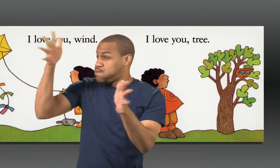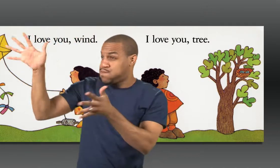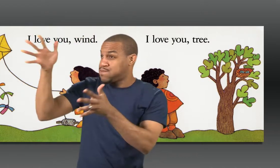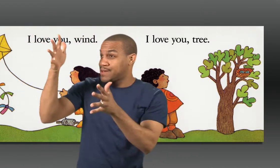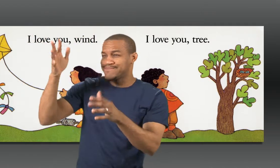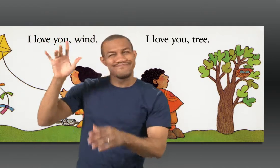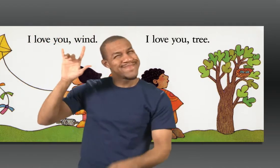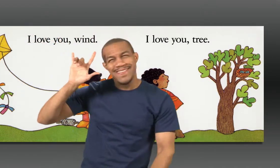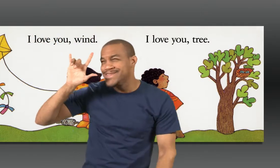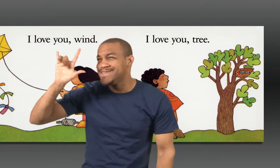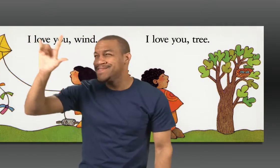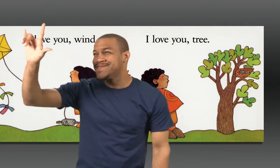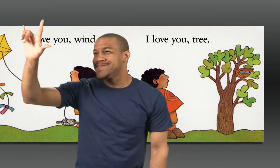I love you, Wind.